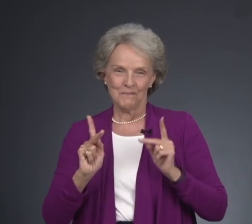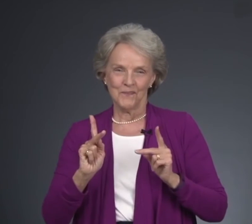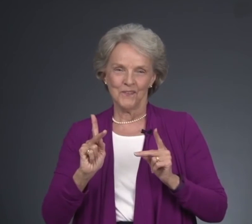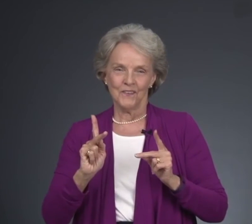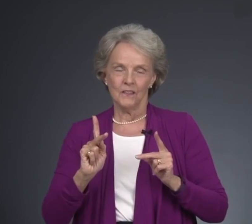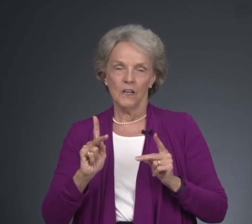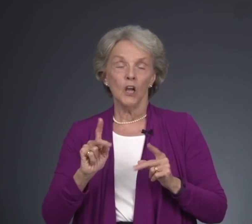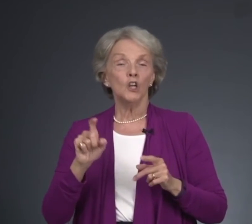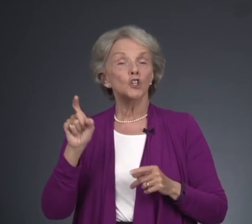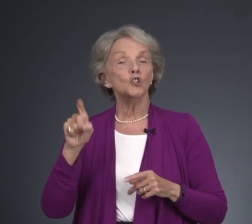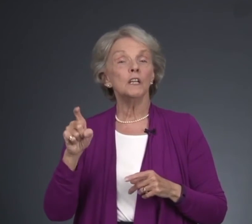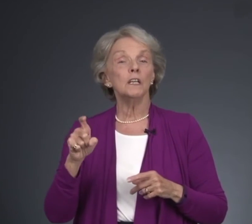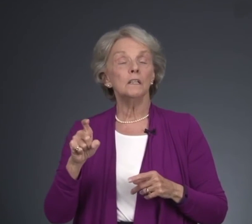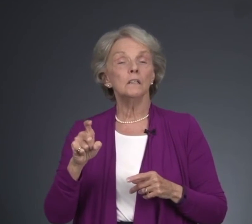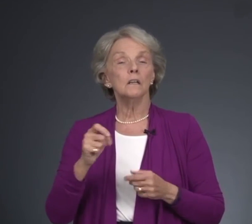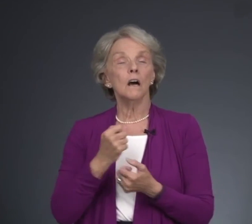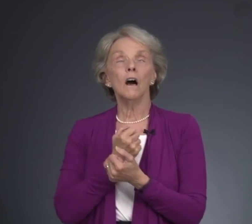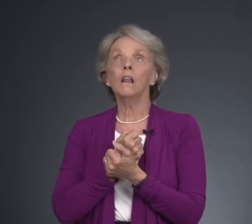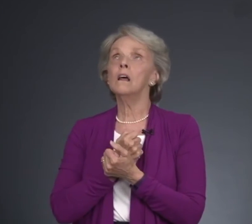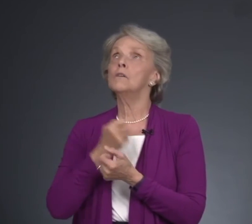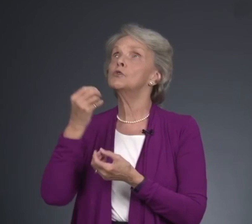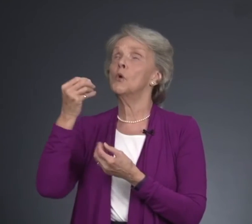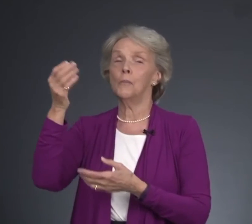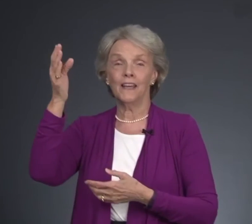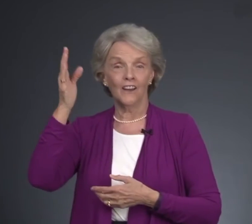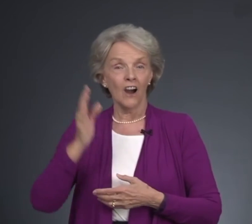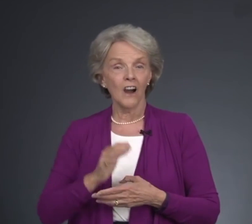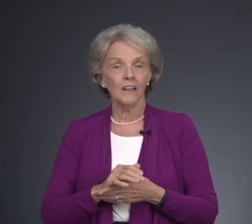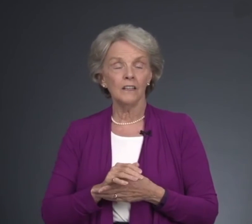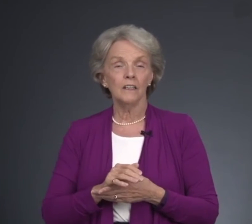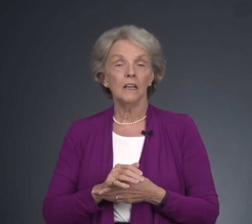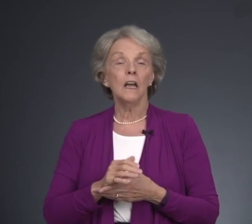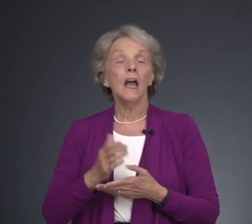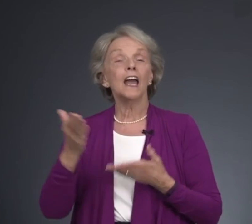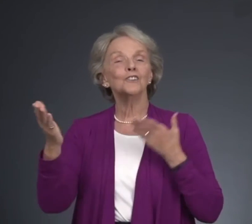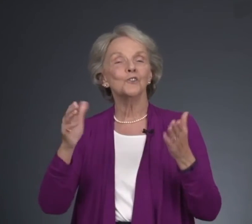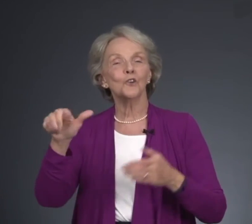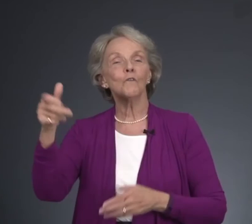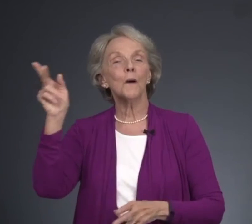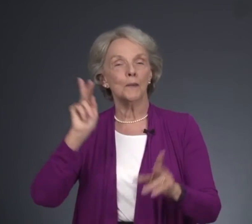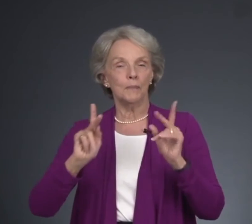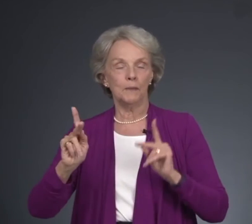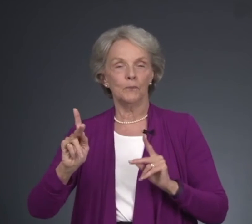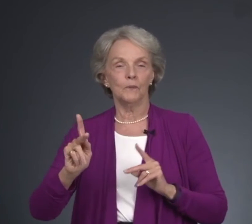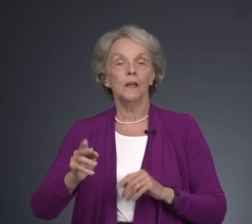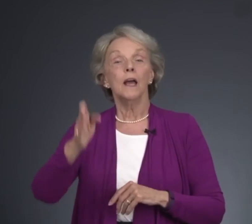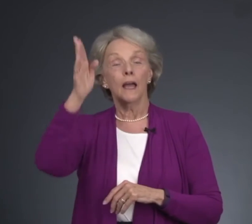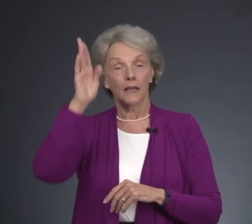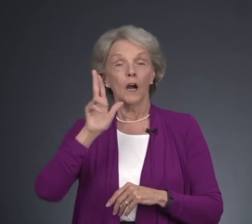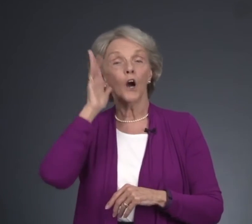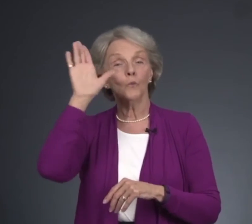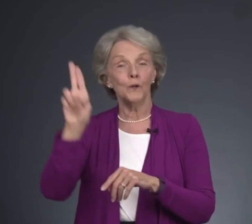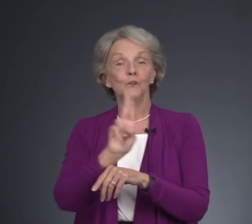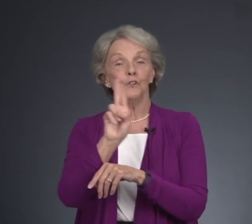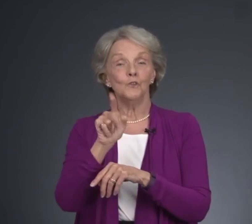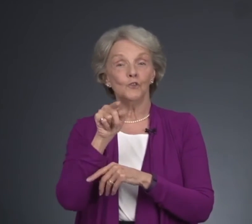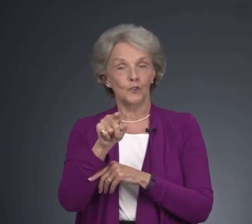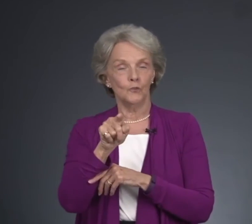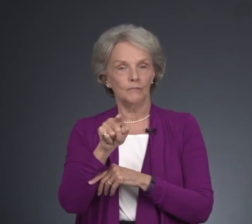people. You need a love to obey God and to serve other people. And God will use you.